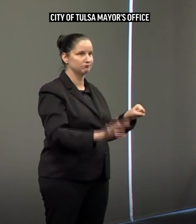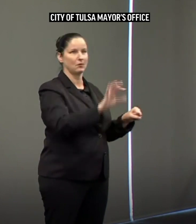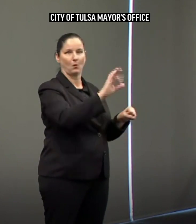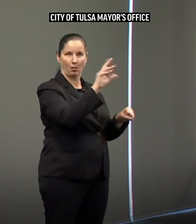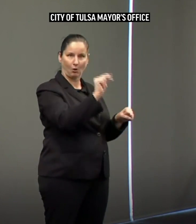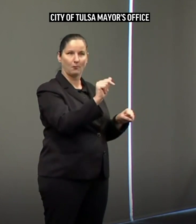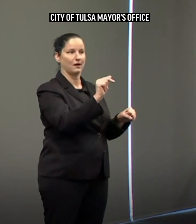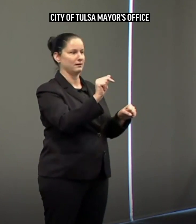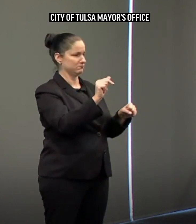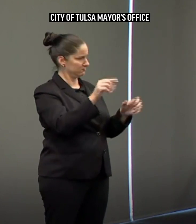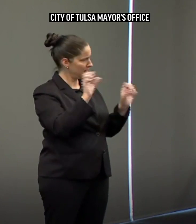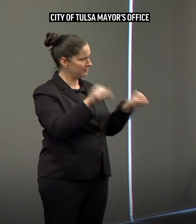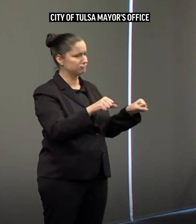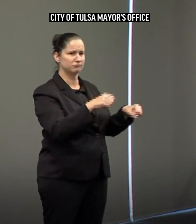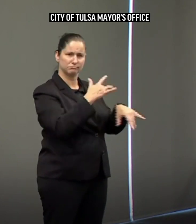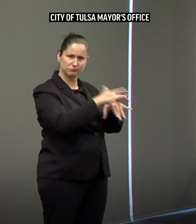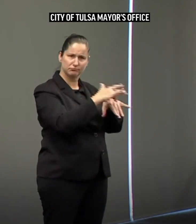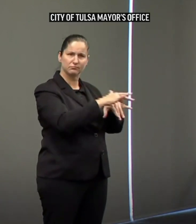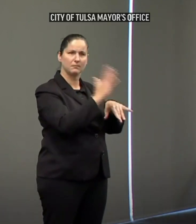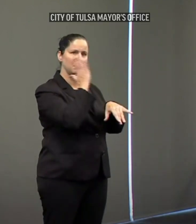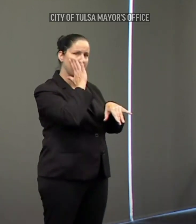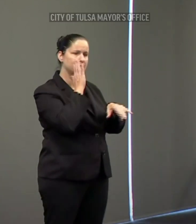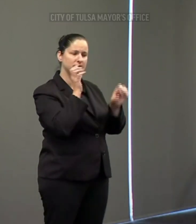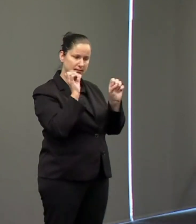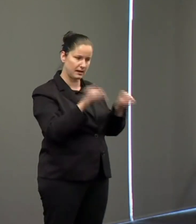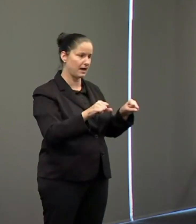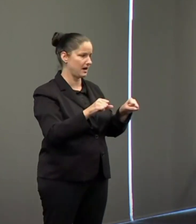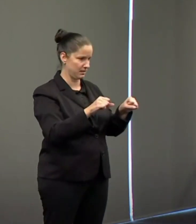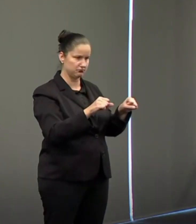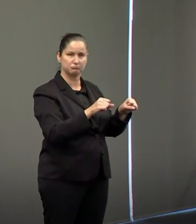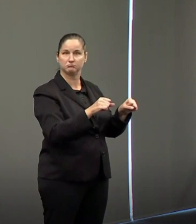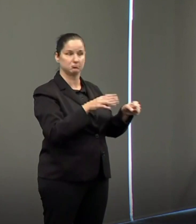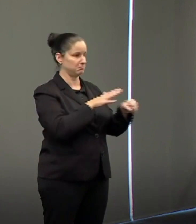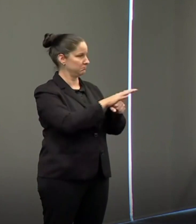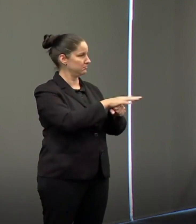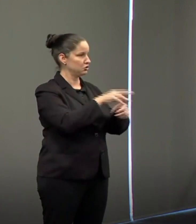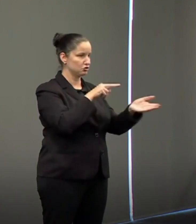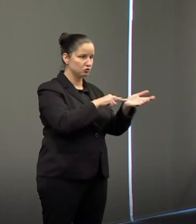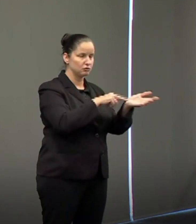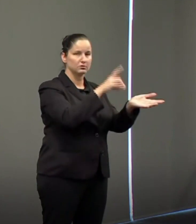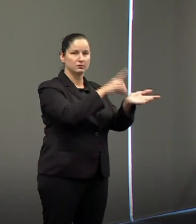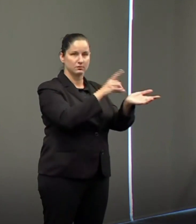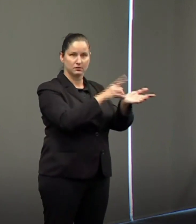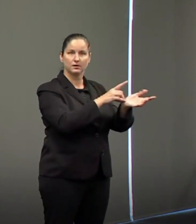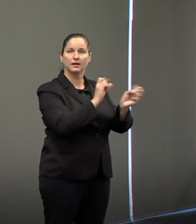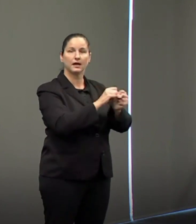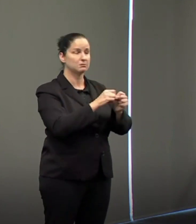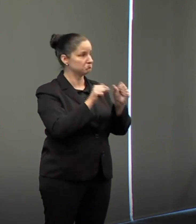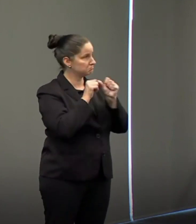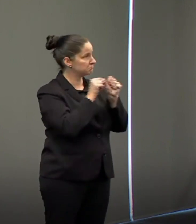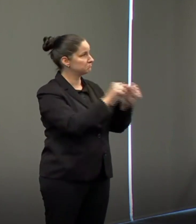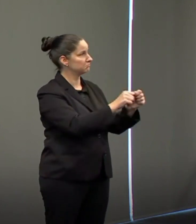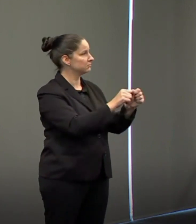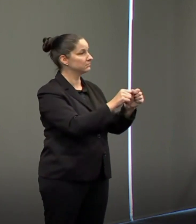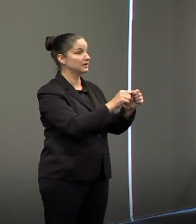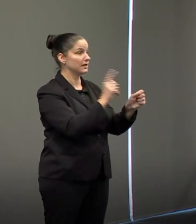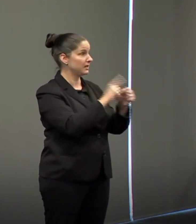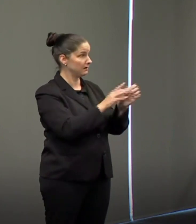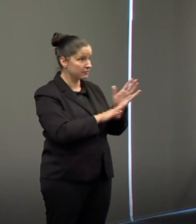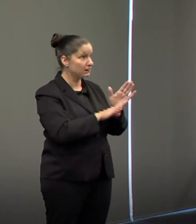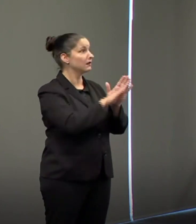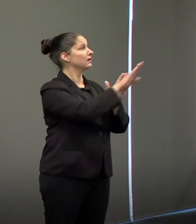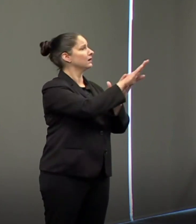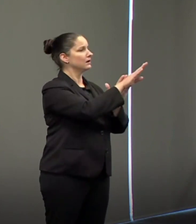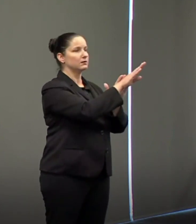that have capacity and facilities and staff where they can carry out the surge plans